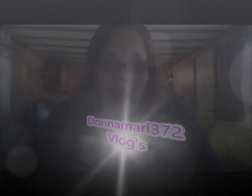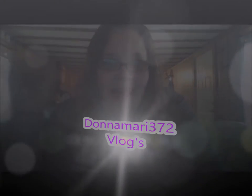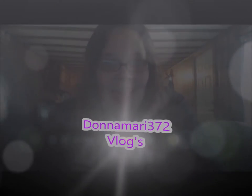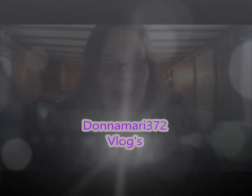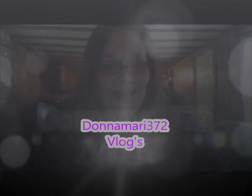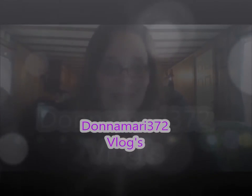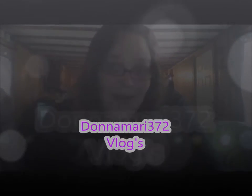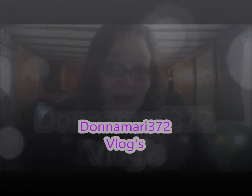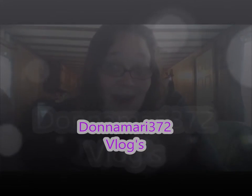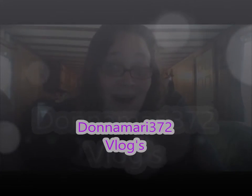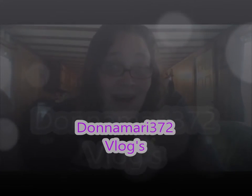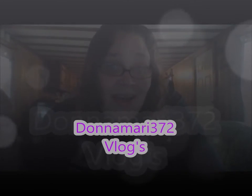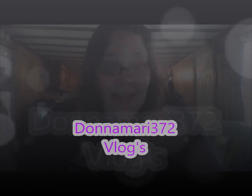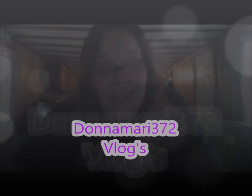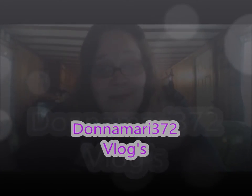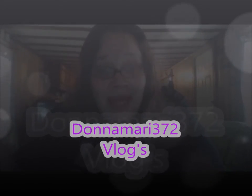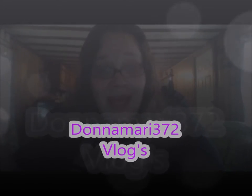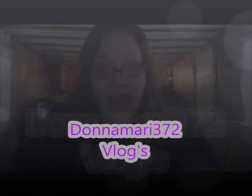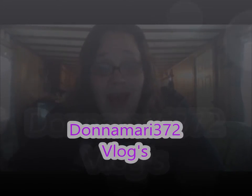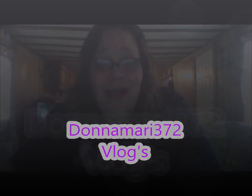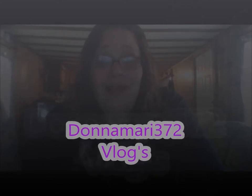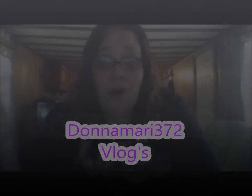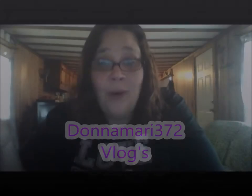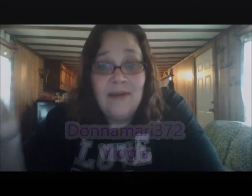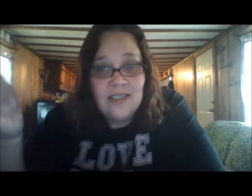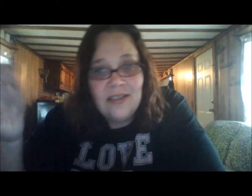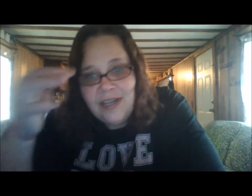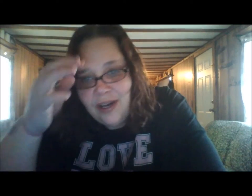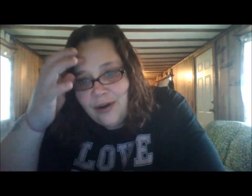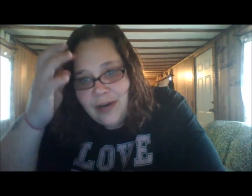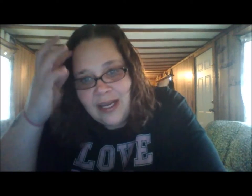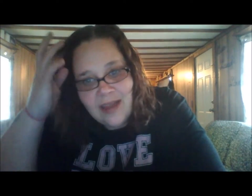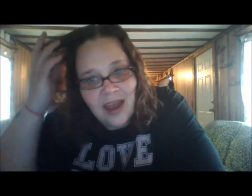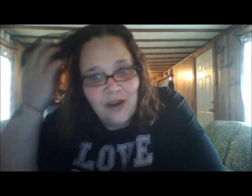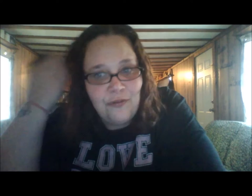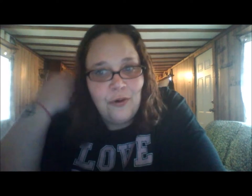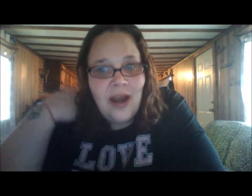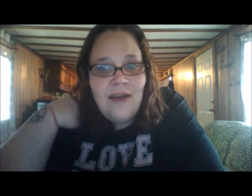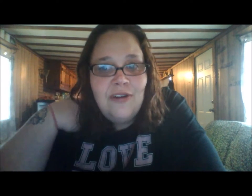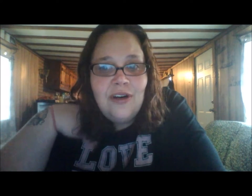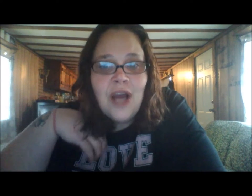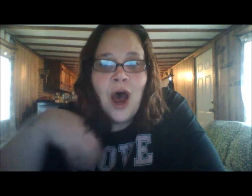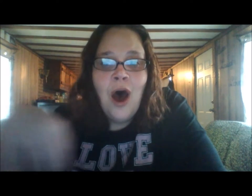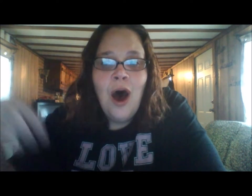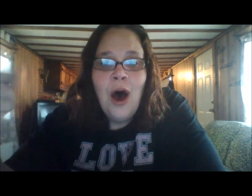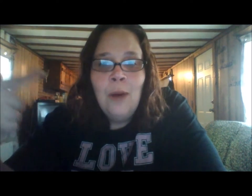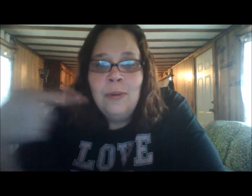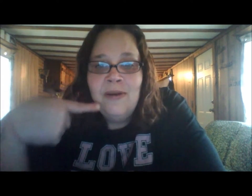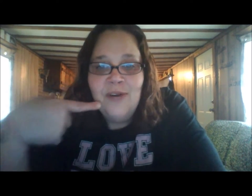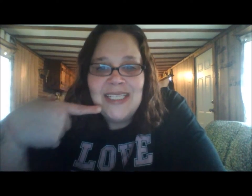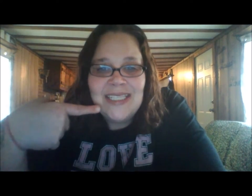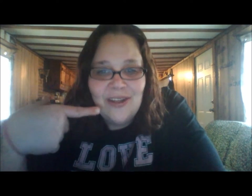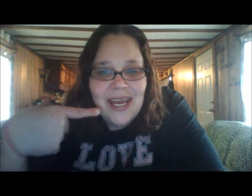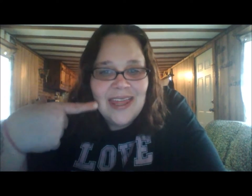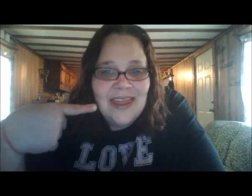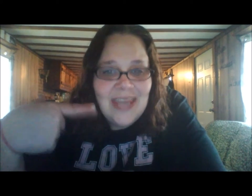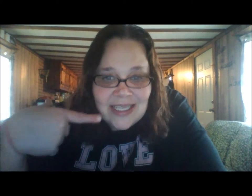Hey guys, going on? It's me. I know I haven't done a video in like forever, but my voice is still like this.